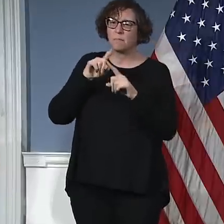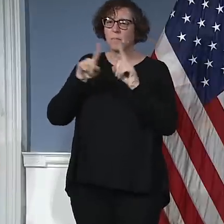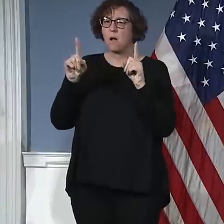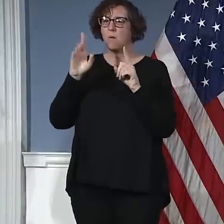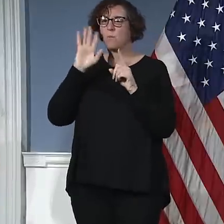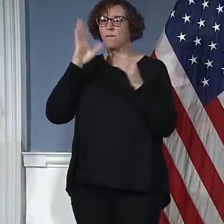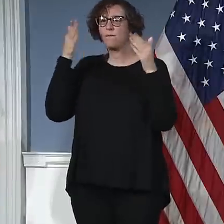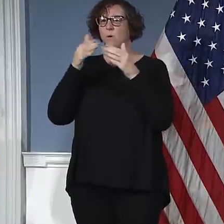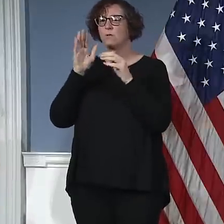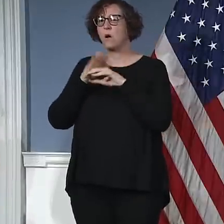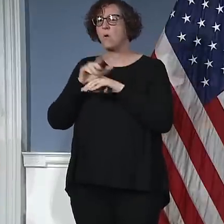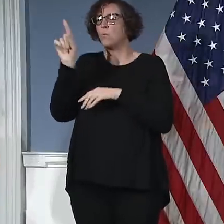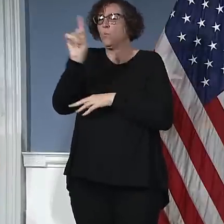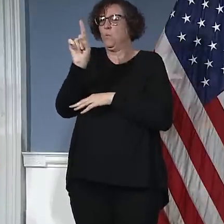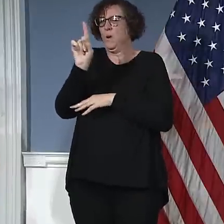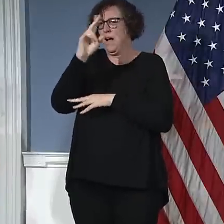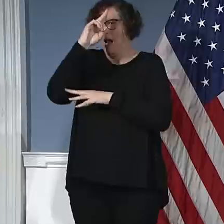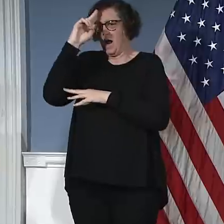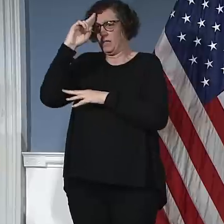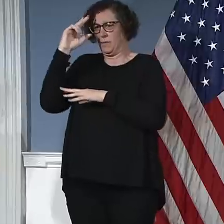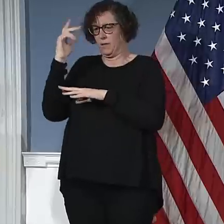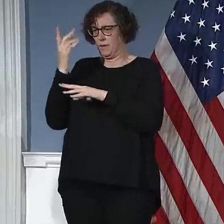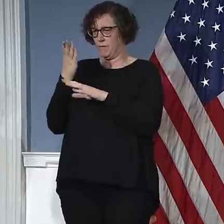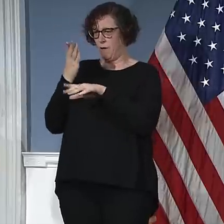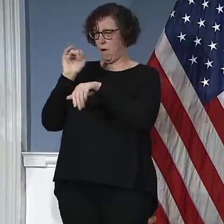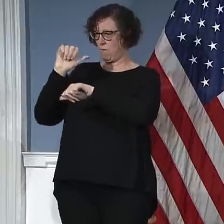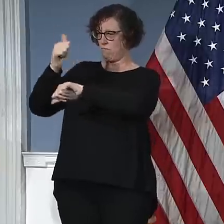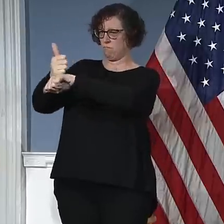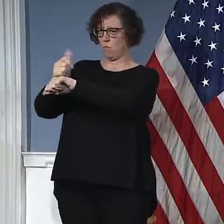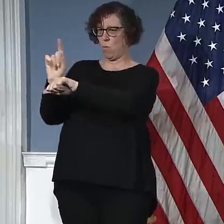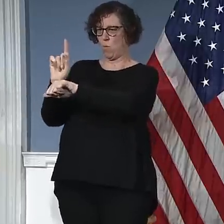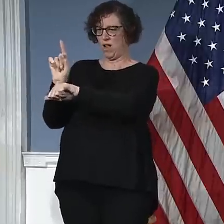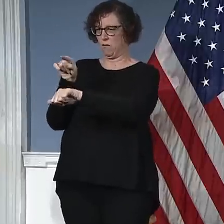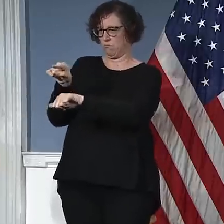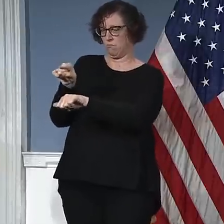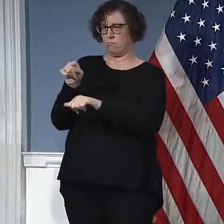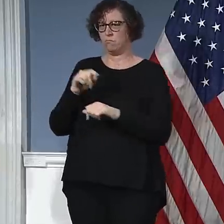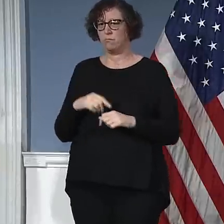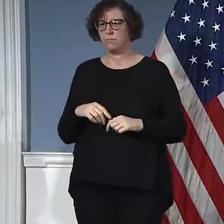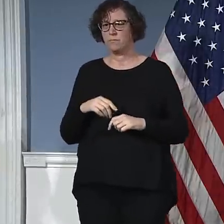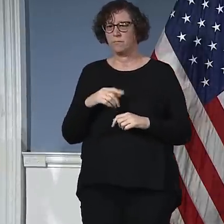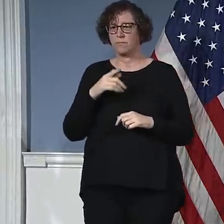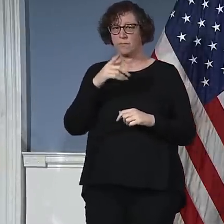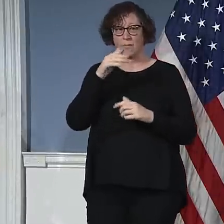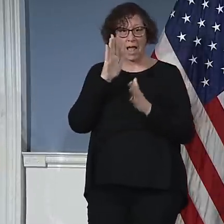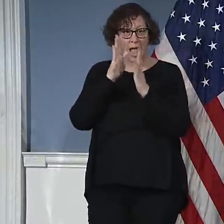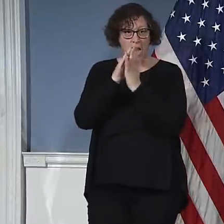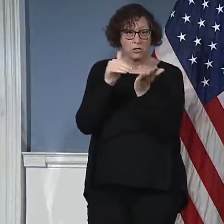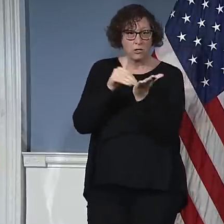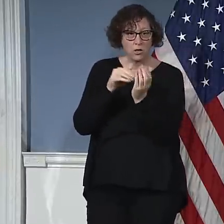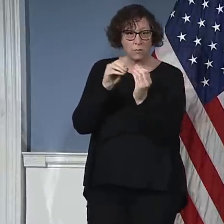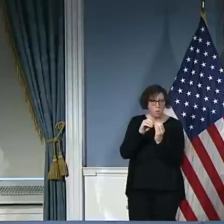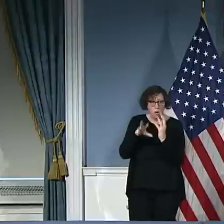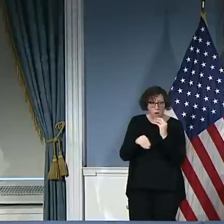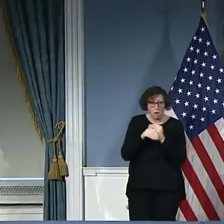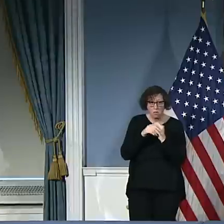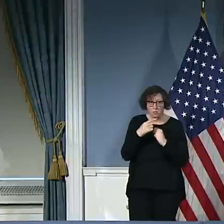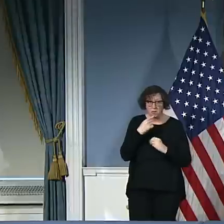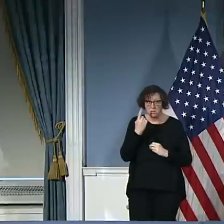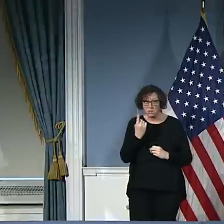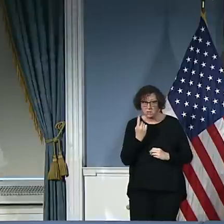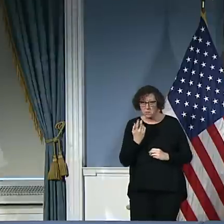That's going to be the imperative. Dr. Katz or Dr. Barbeau, you want to answer further? I think Mr. Mayor